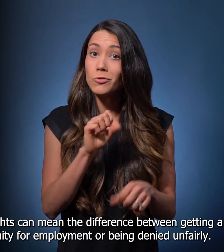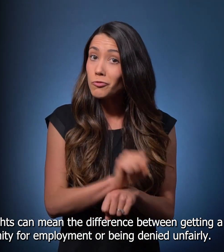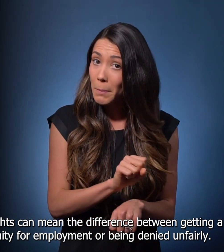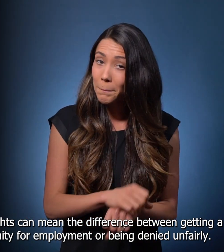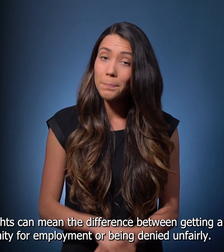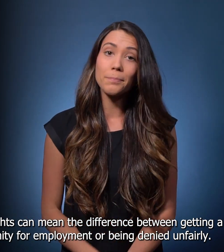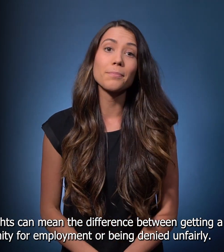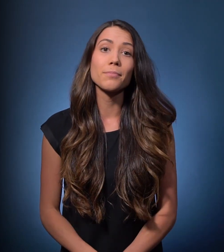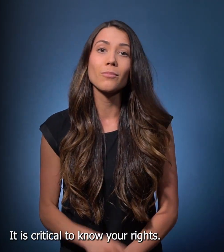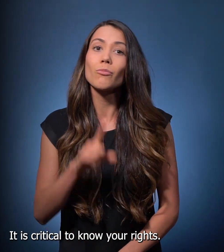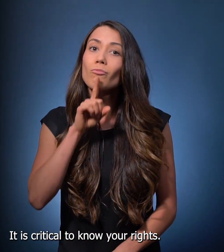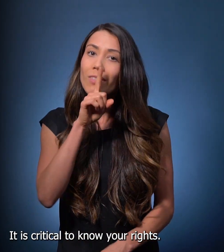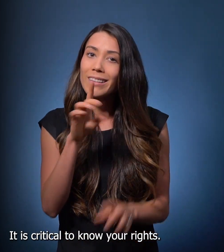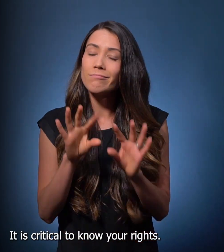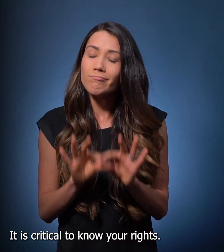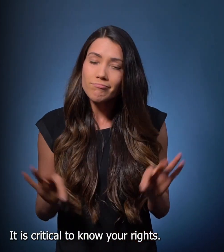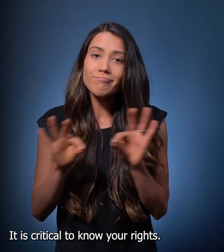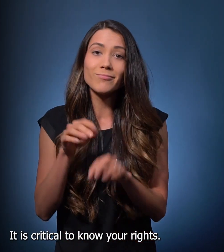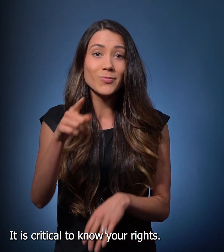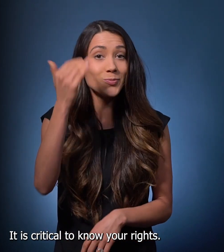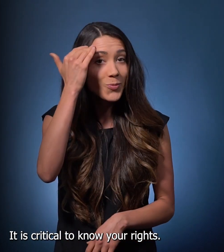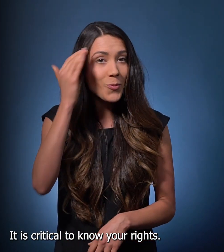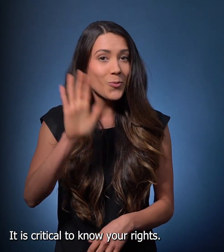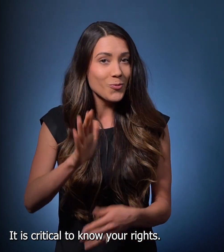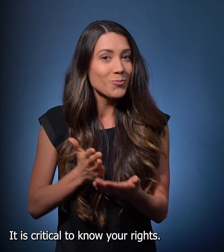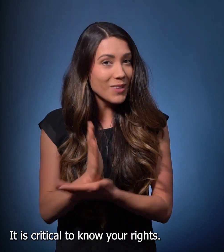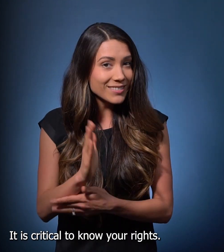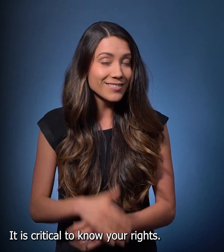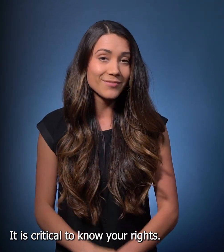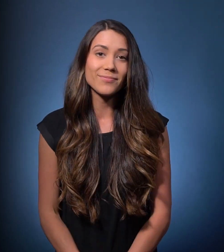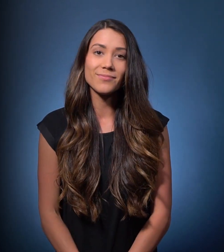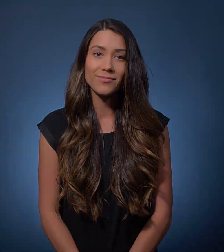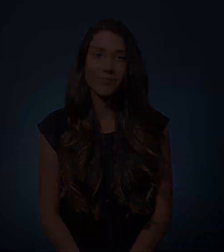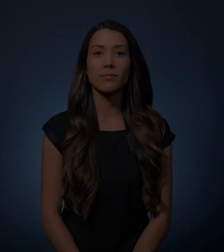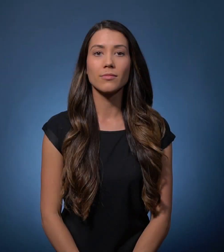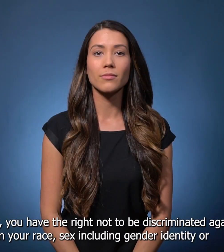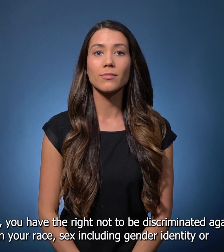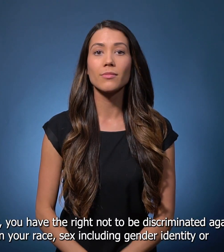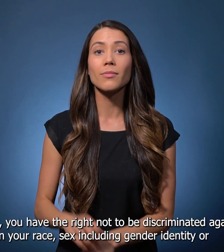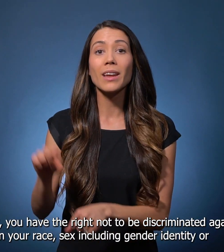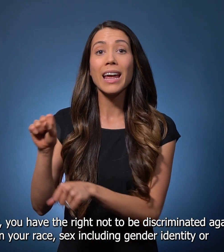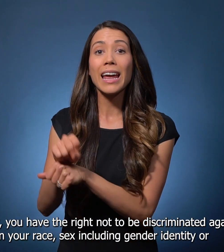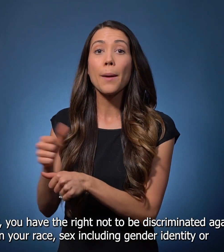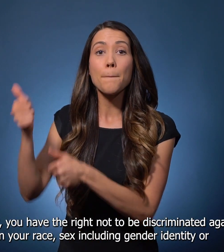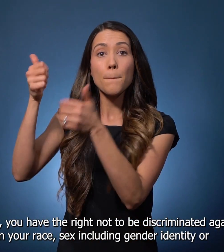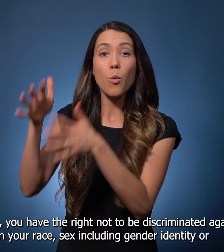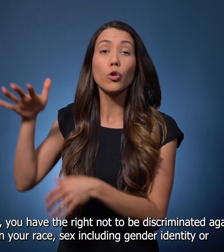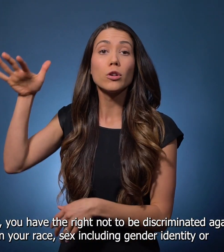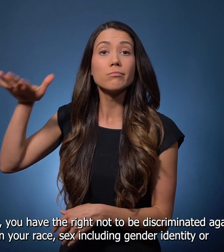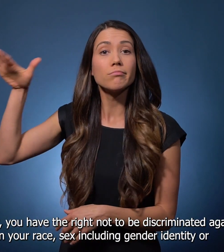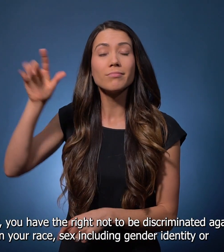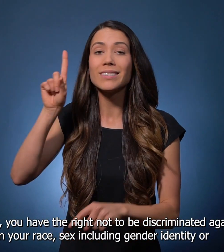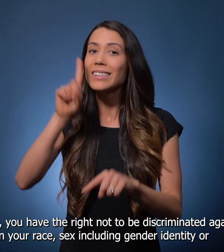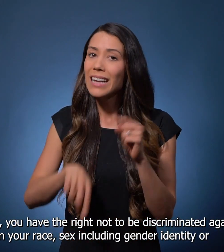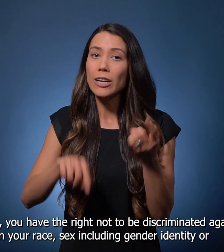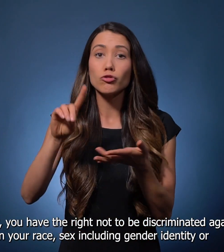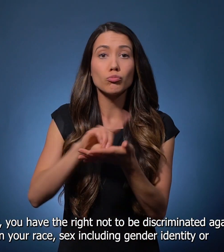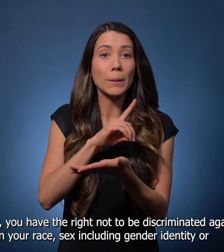It is critical to know your rights. In employment, you have a right not to be discriminated